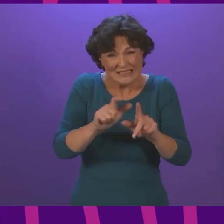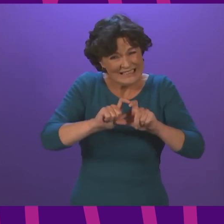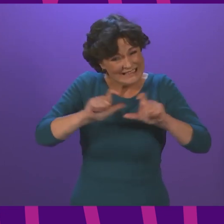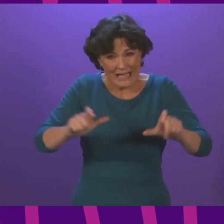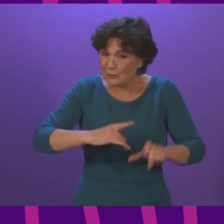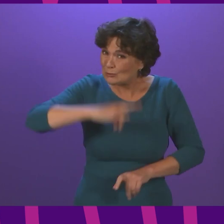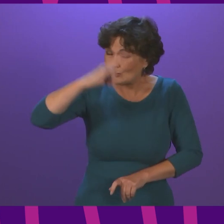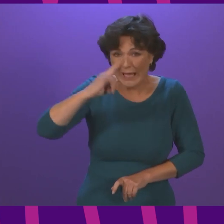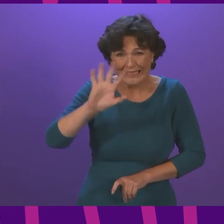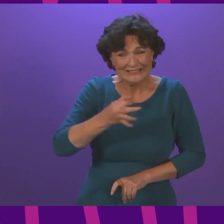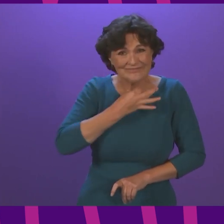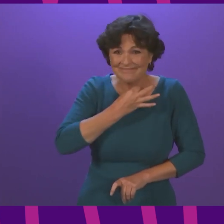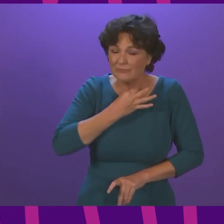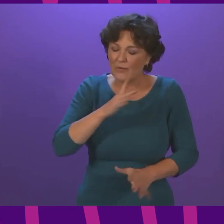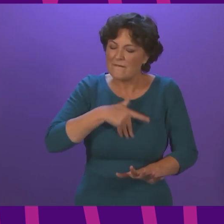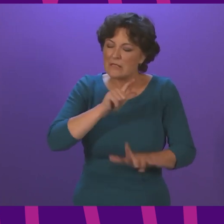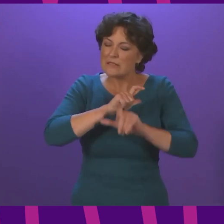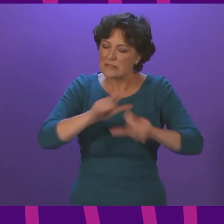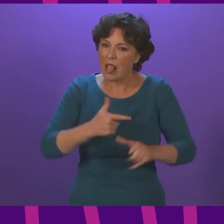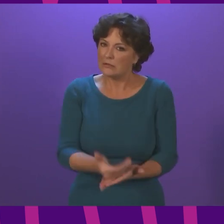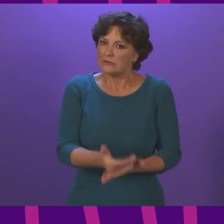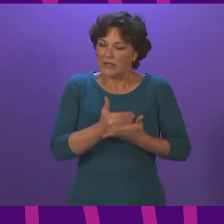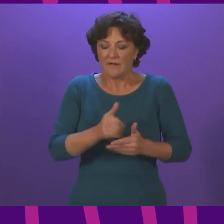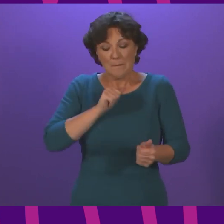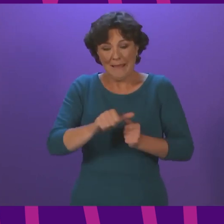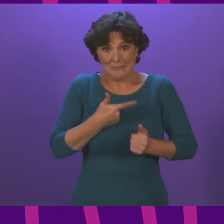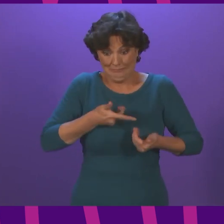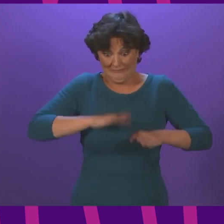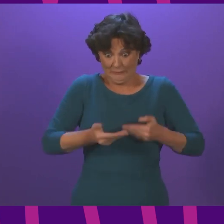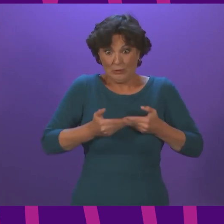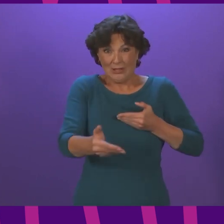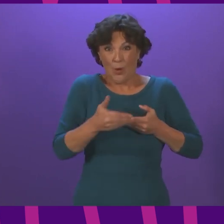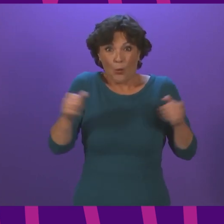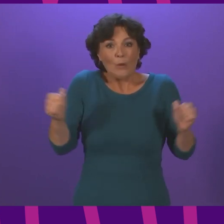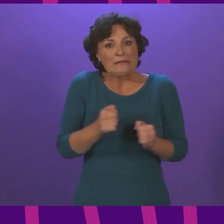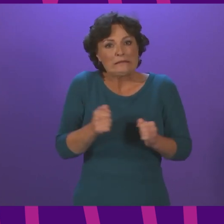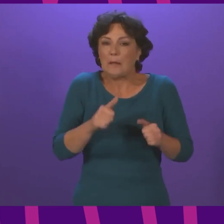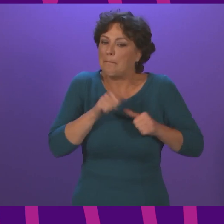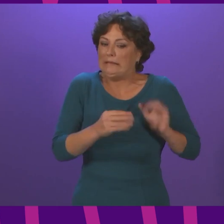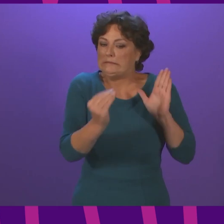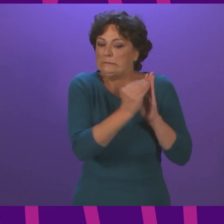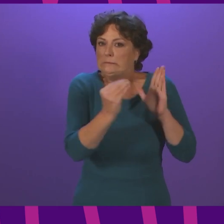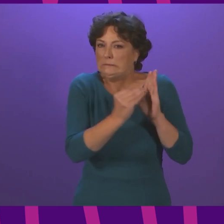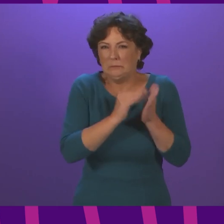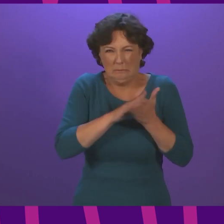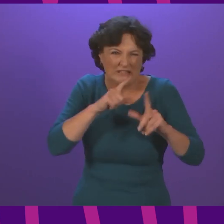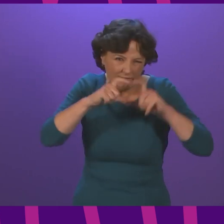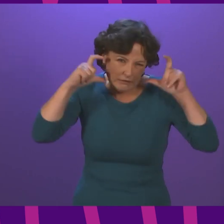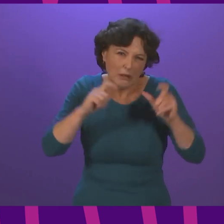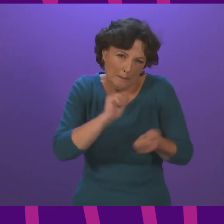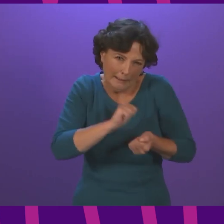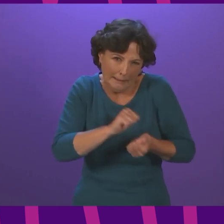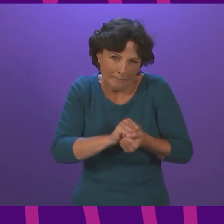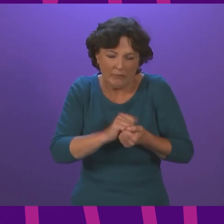consider that it is prudent at this stage, as we approach winter, to keep in place the remaining mitigations, face coverings, for example,